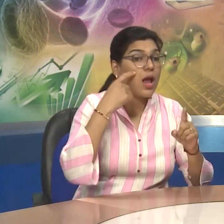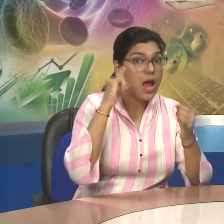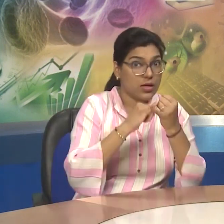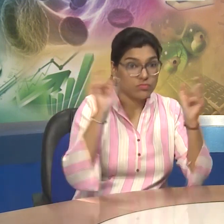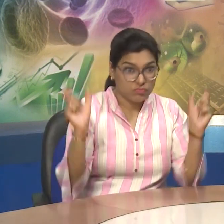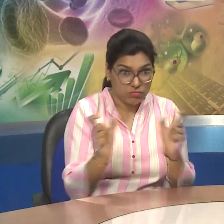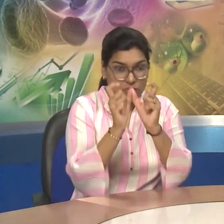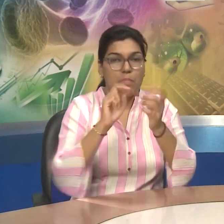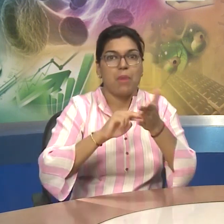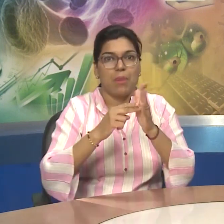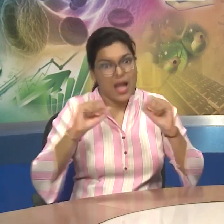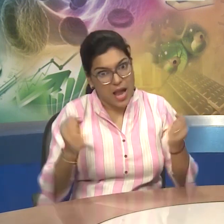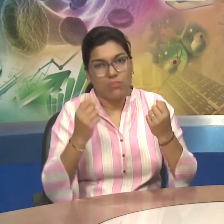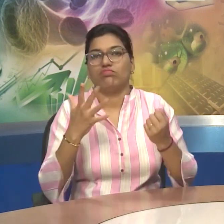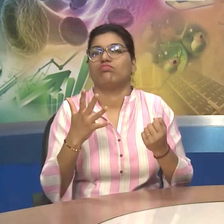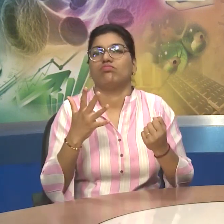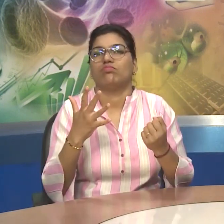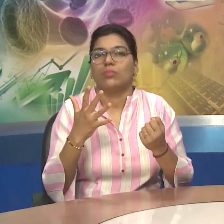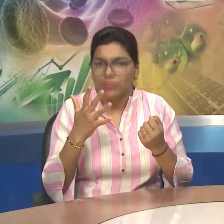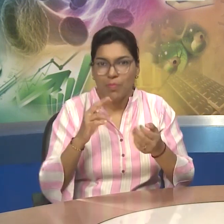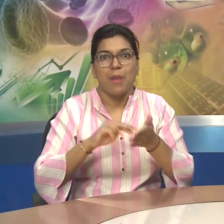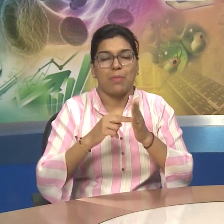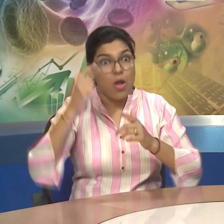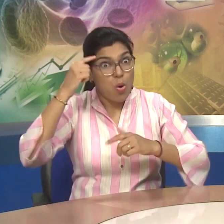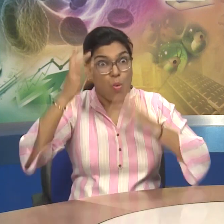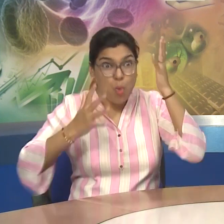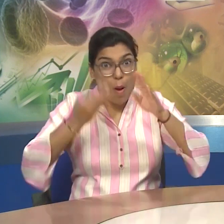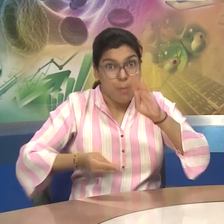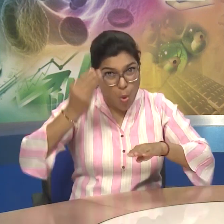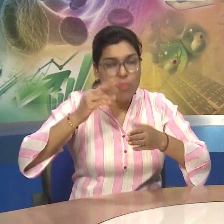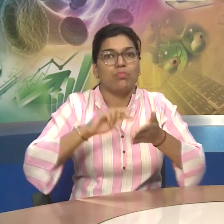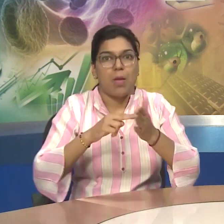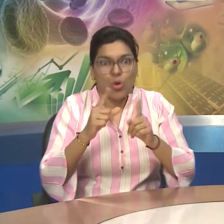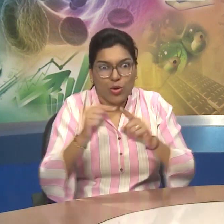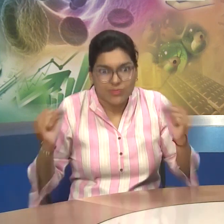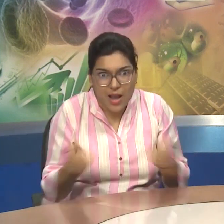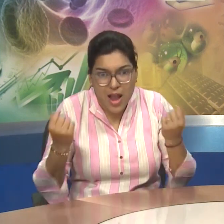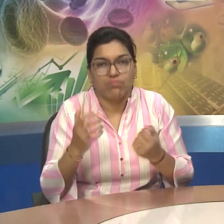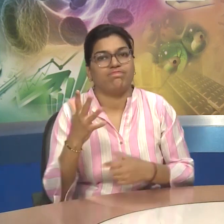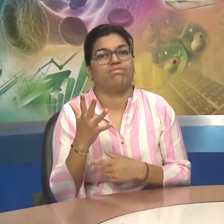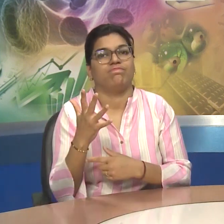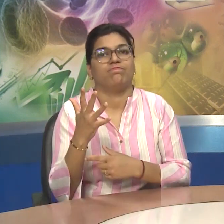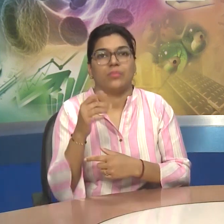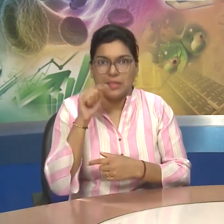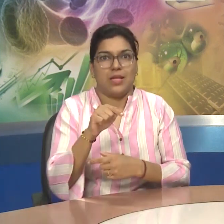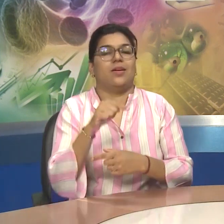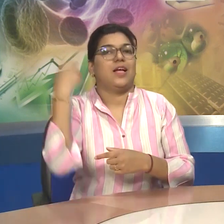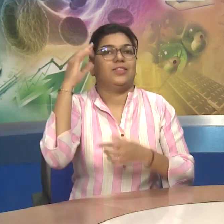Overanxiety Can Make Us Worried About Little Things